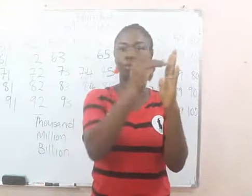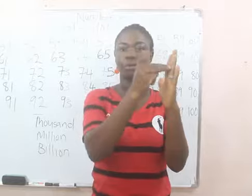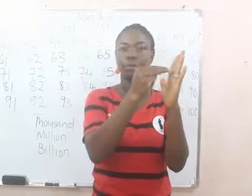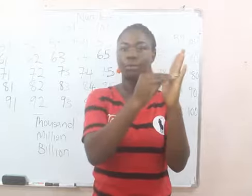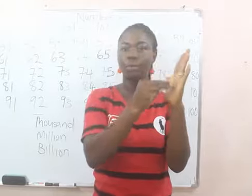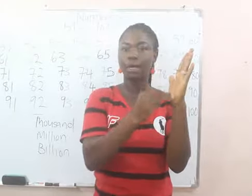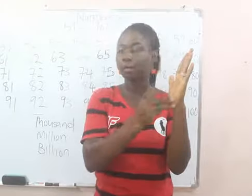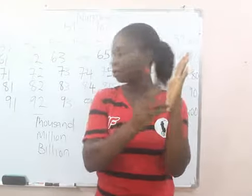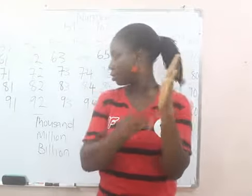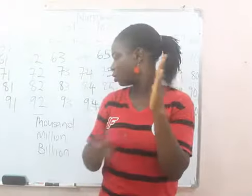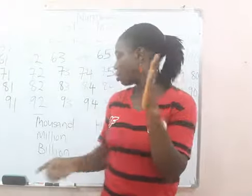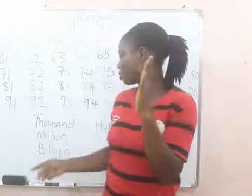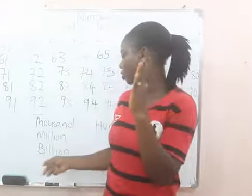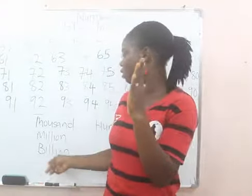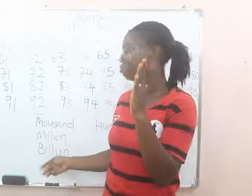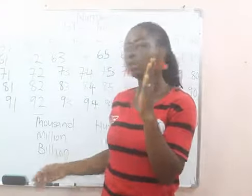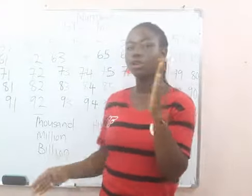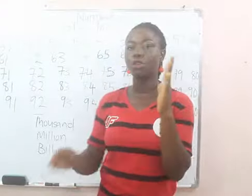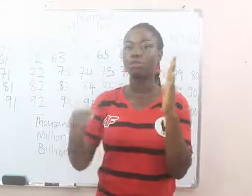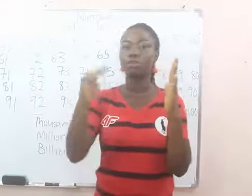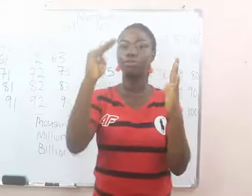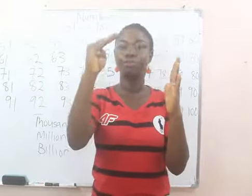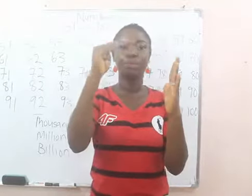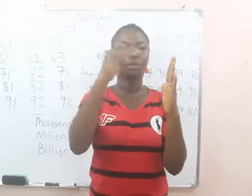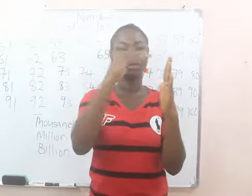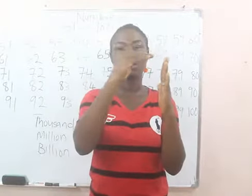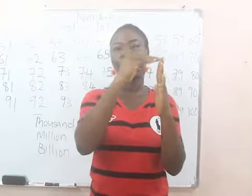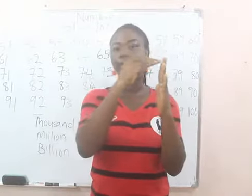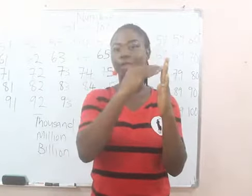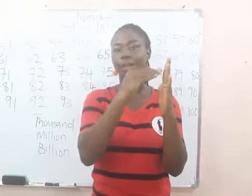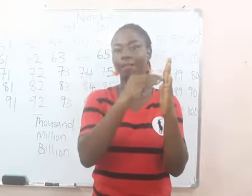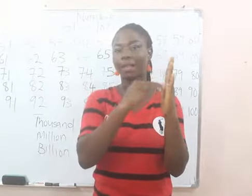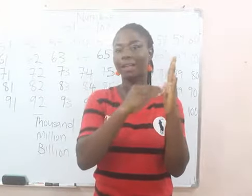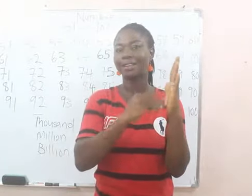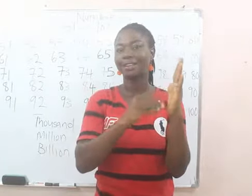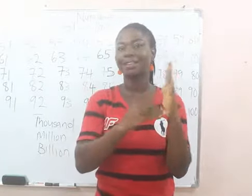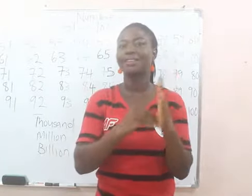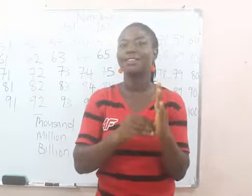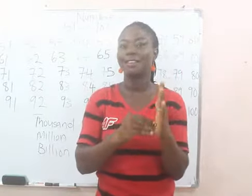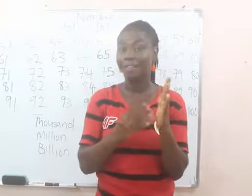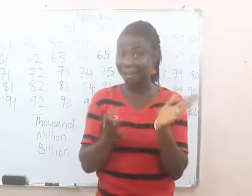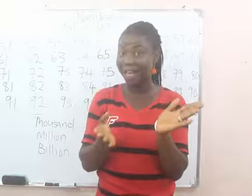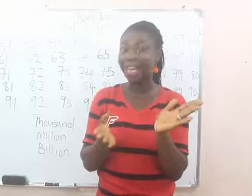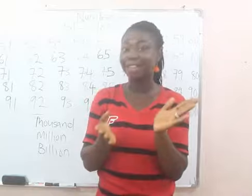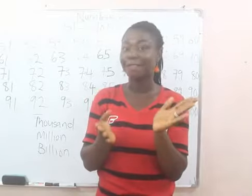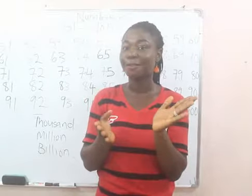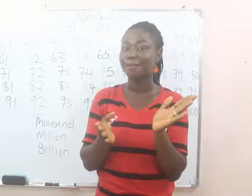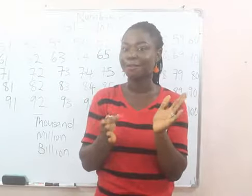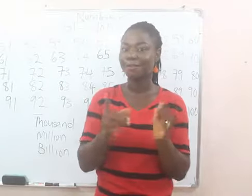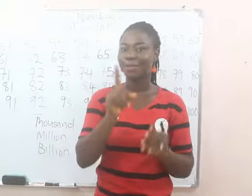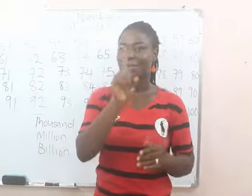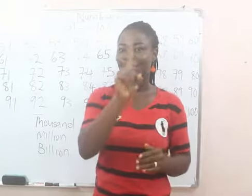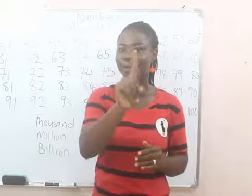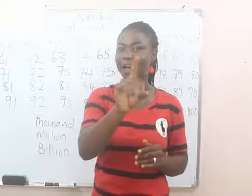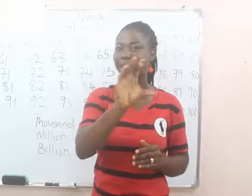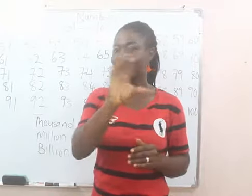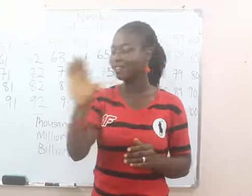you step down. Then billion, use your B, and you step down. So, you can get it also. 100,